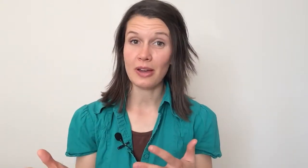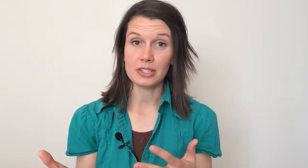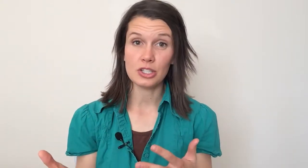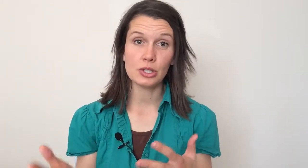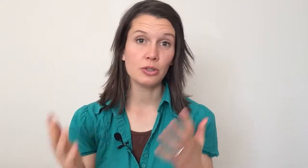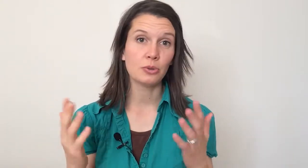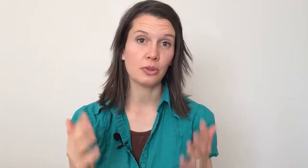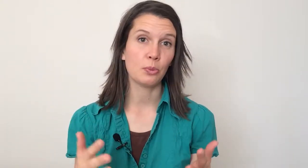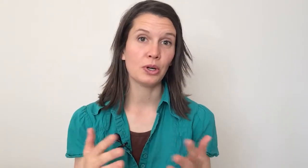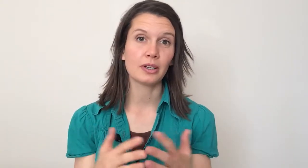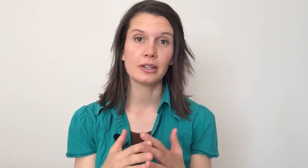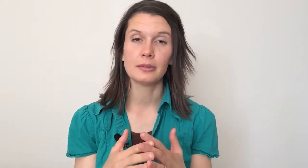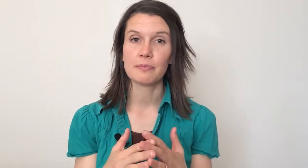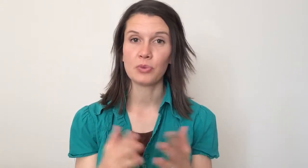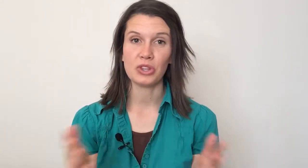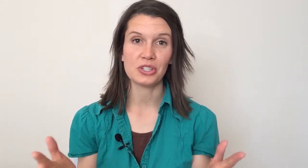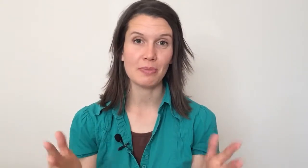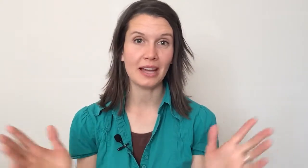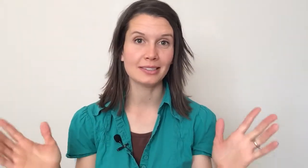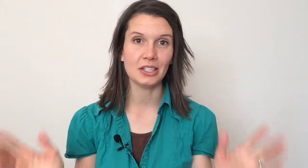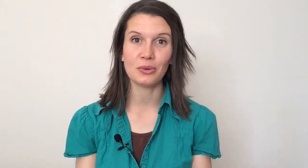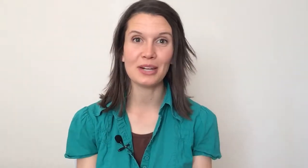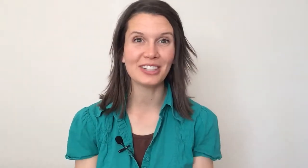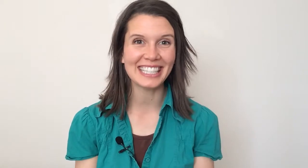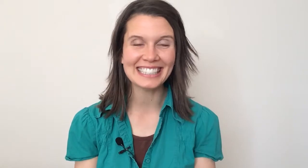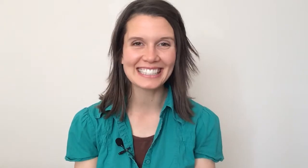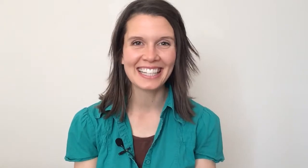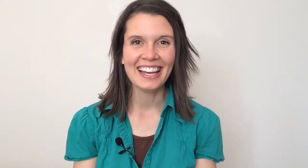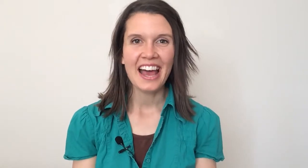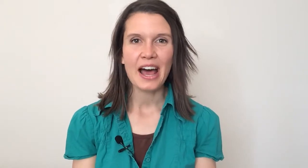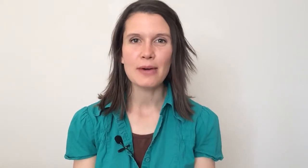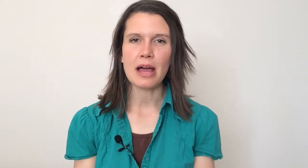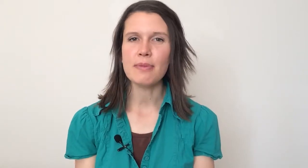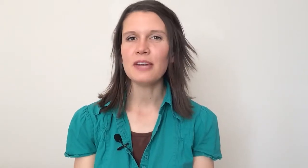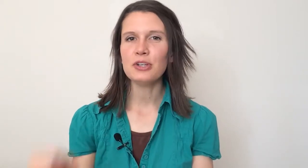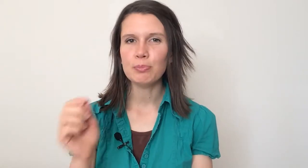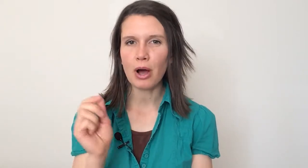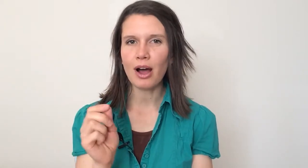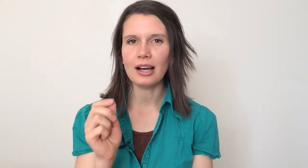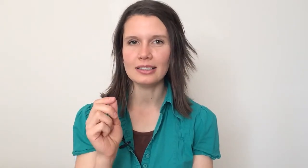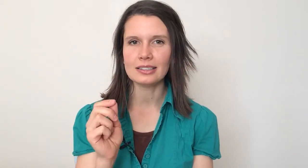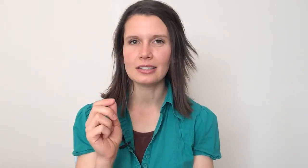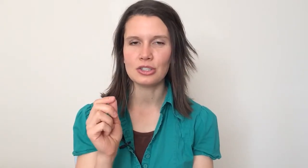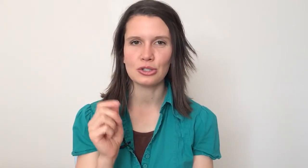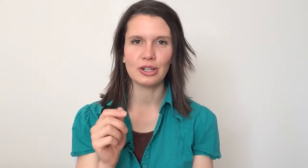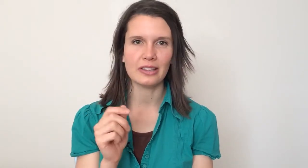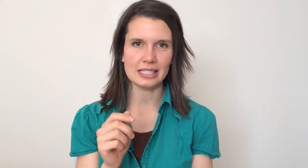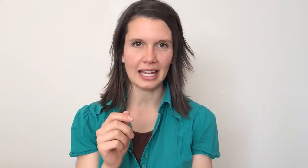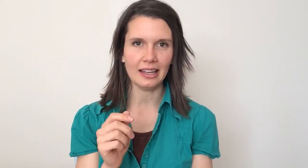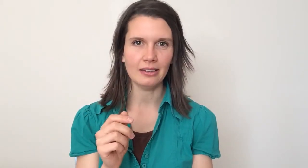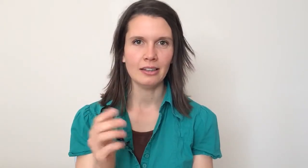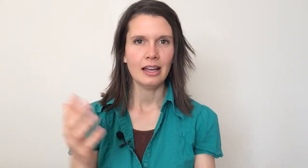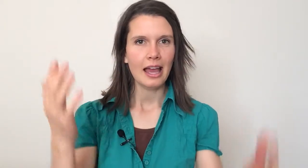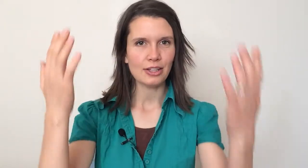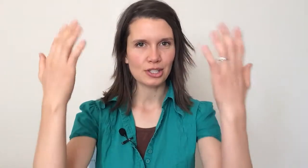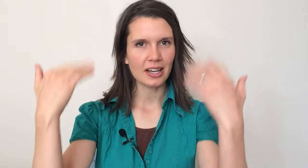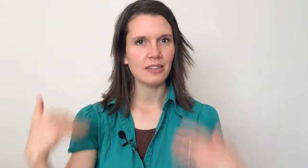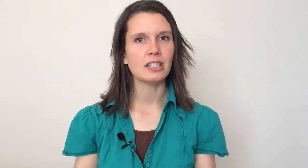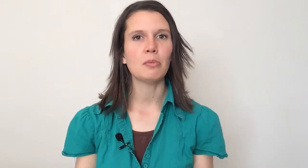have to do, with work, with your spouse, you know, whatever it is. I bet if you paused during the day and just kind of did a